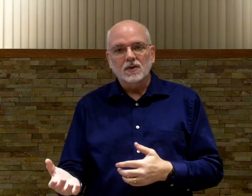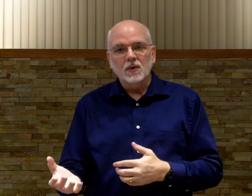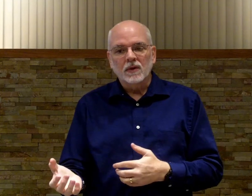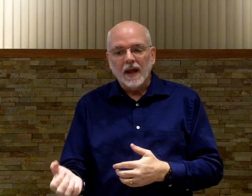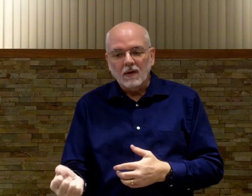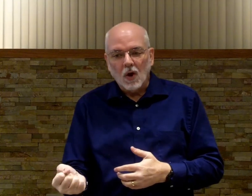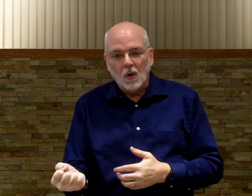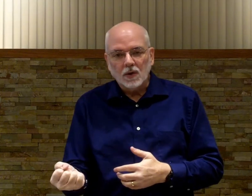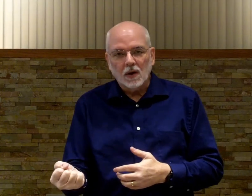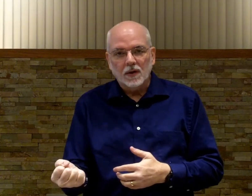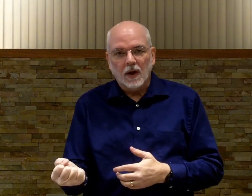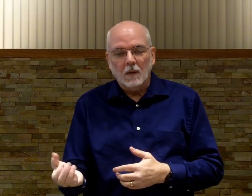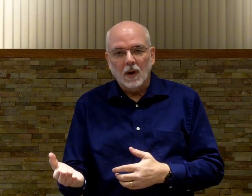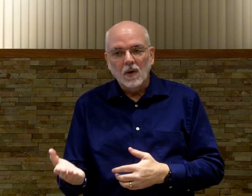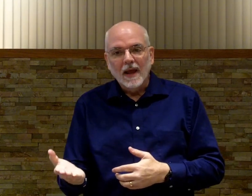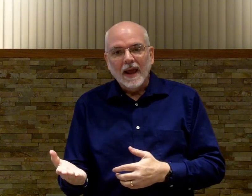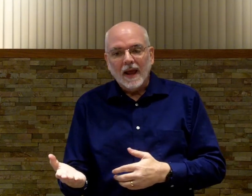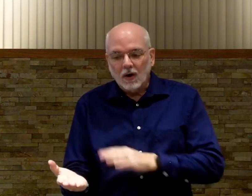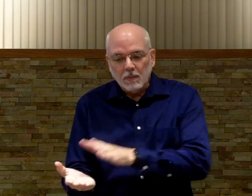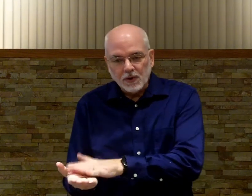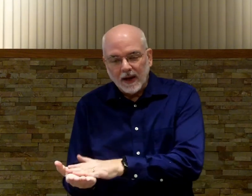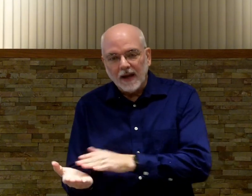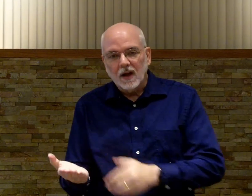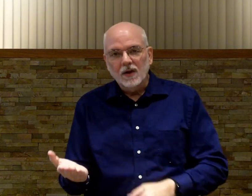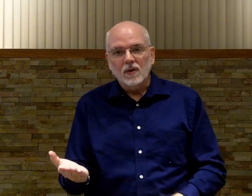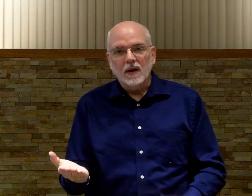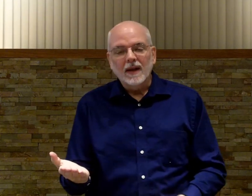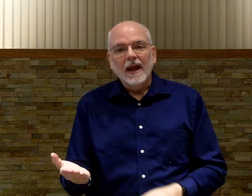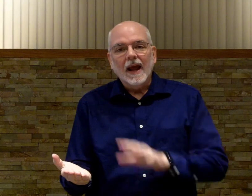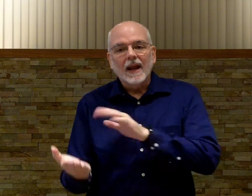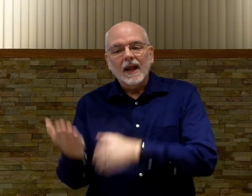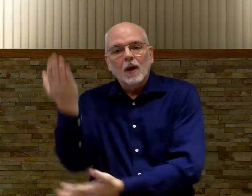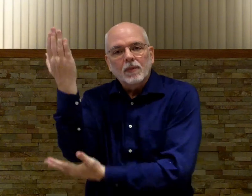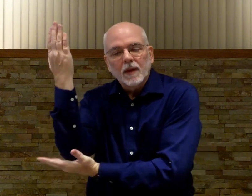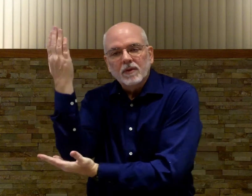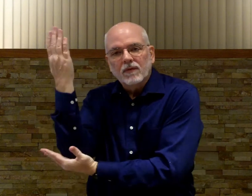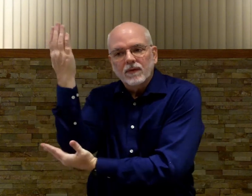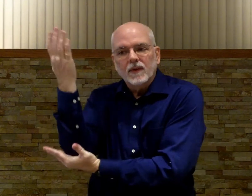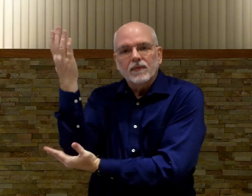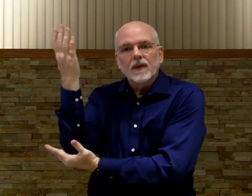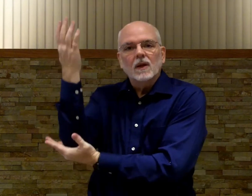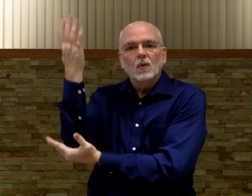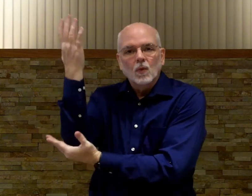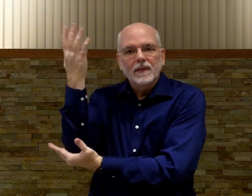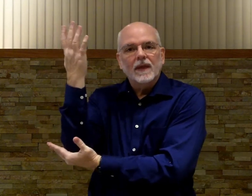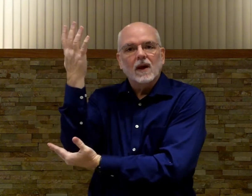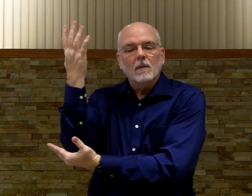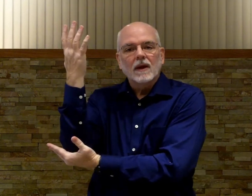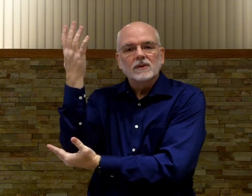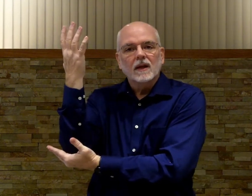student and hold on to their elbow or to put your hand under it and help them to feel when they are bouncing